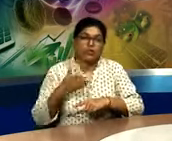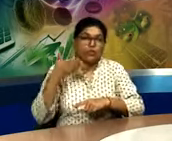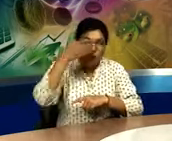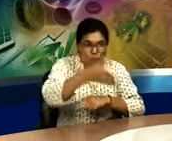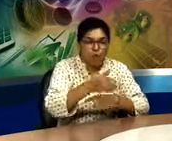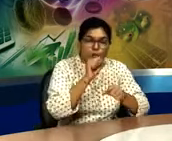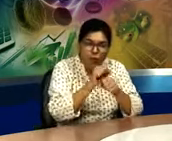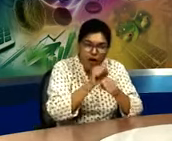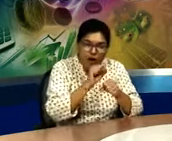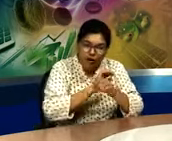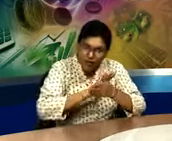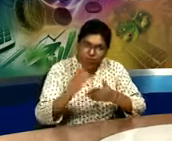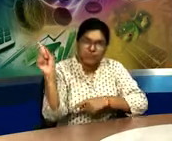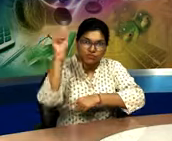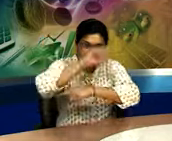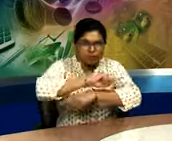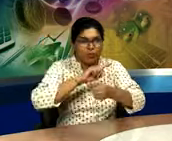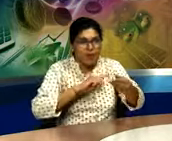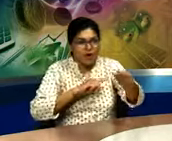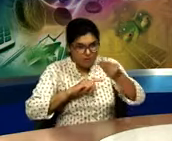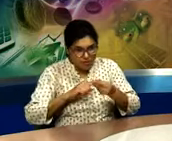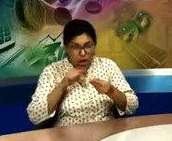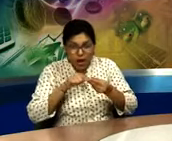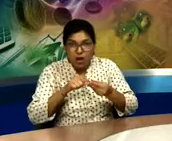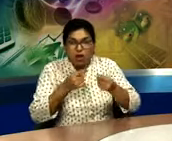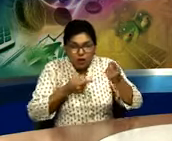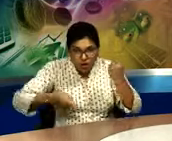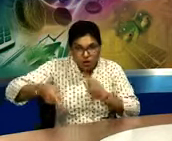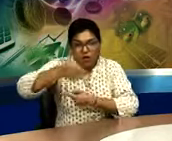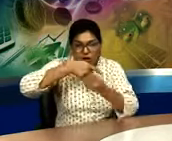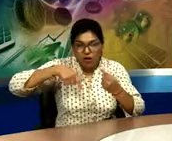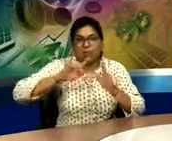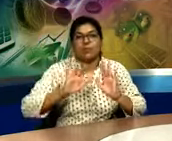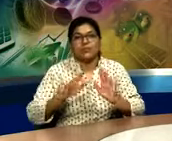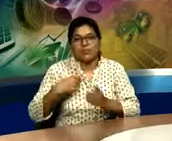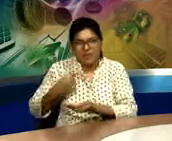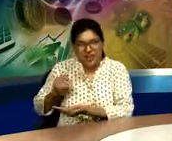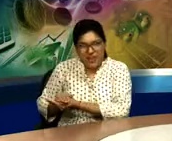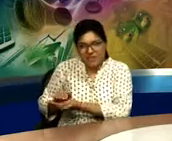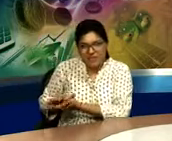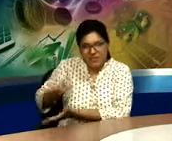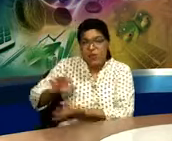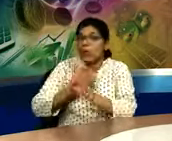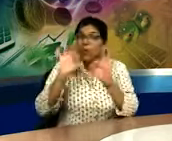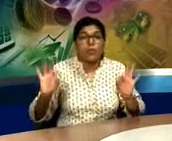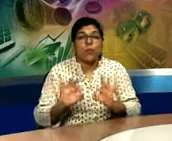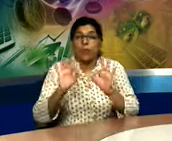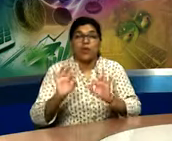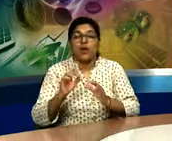that the person is able to earn for the same day only. And the next day he or she